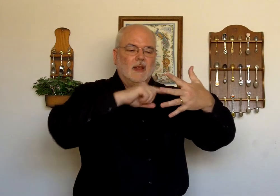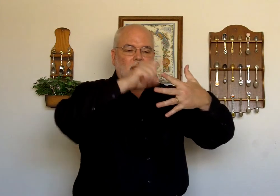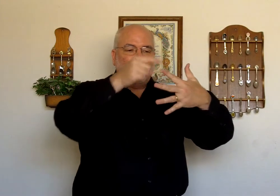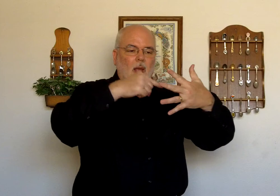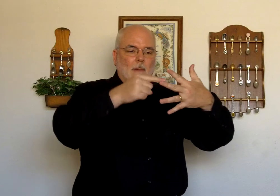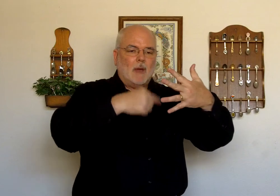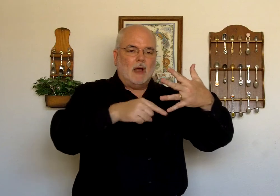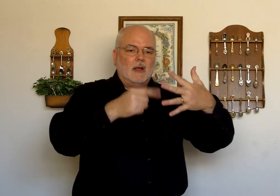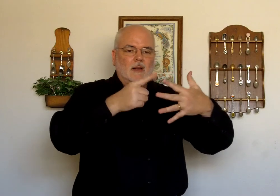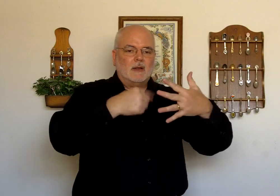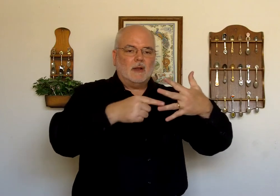Among.